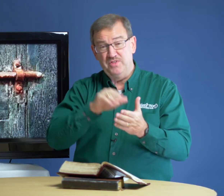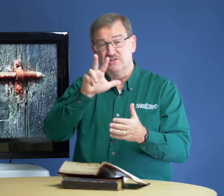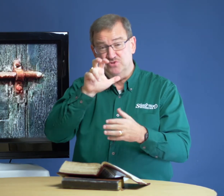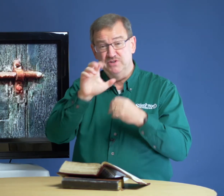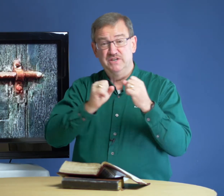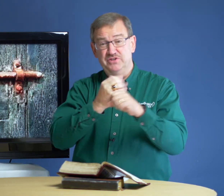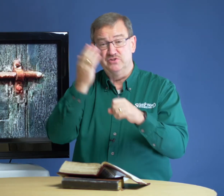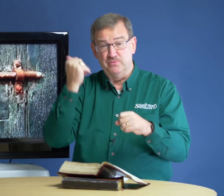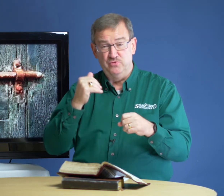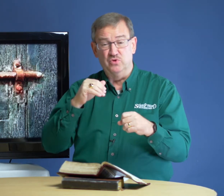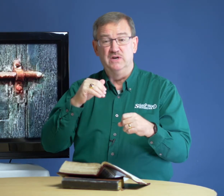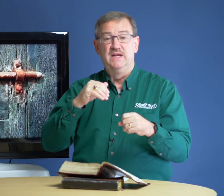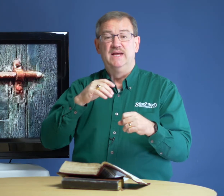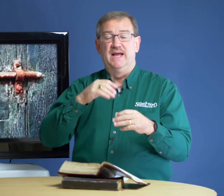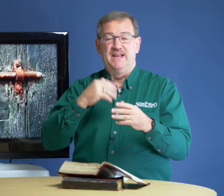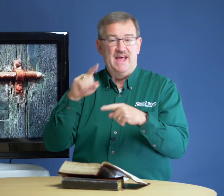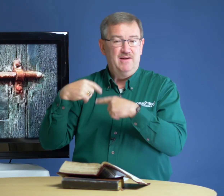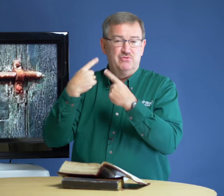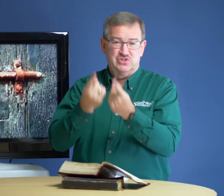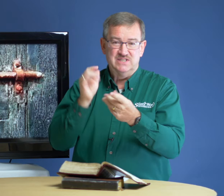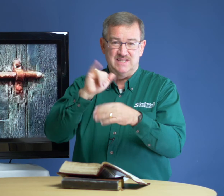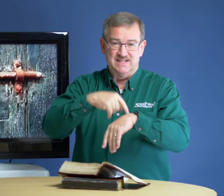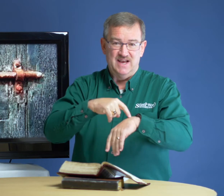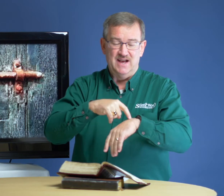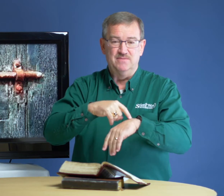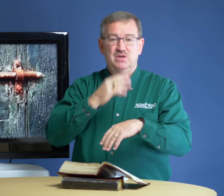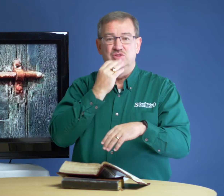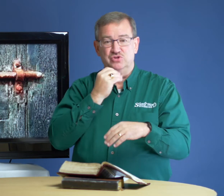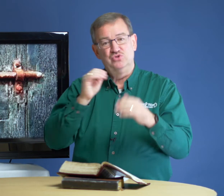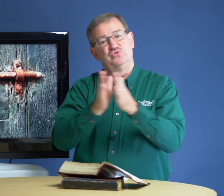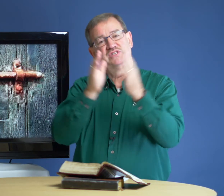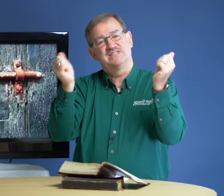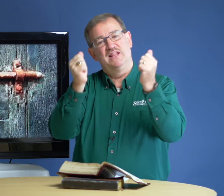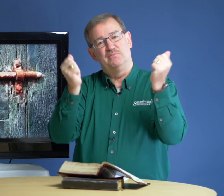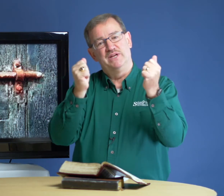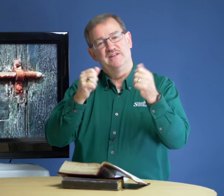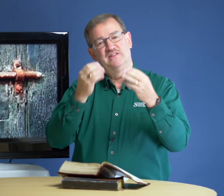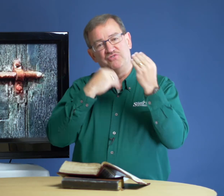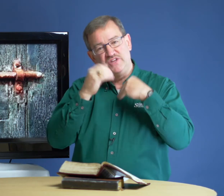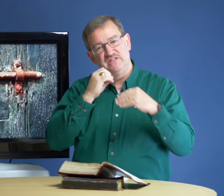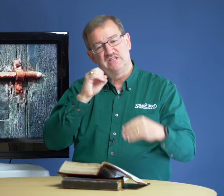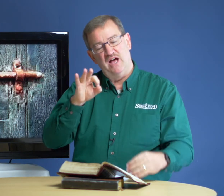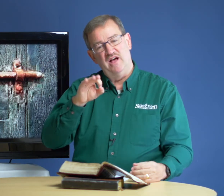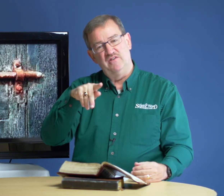,300 years before. And ever since that time, the Jews celebrated the feast of